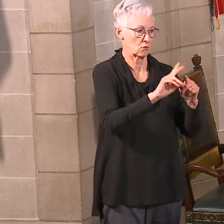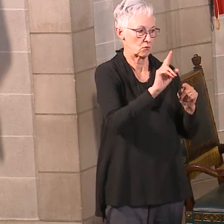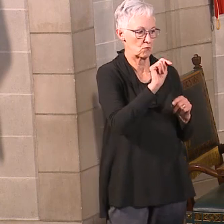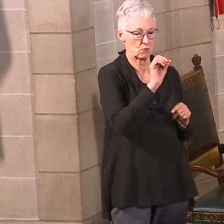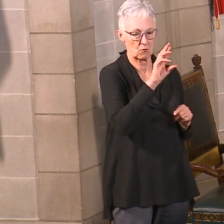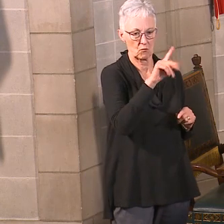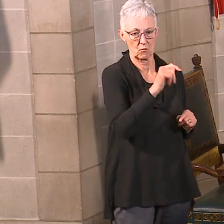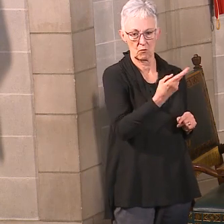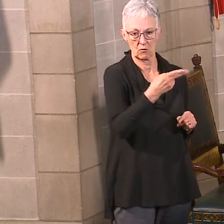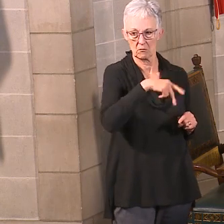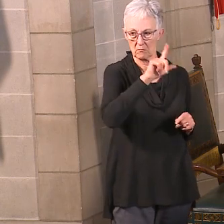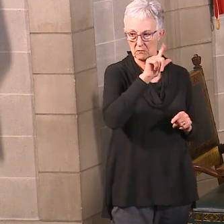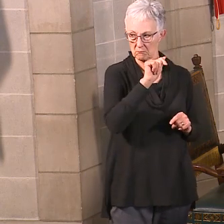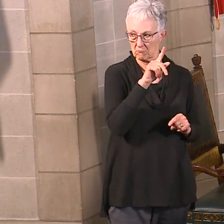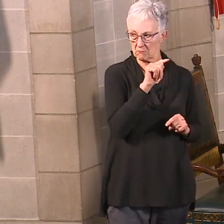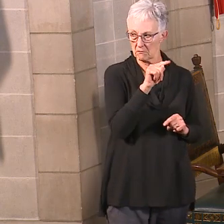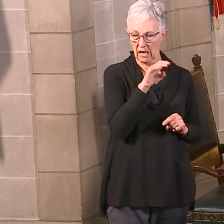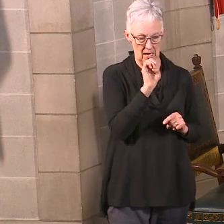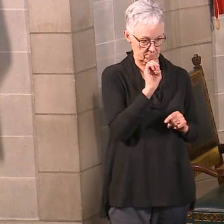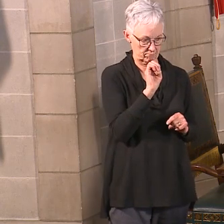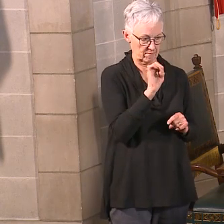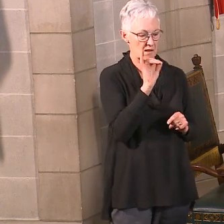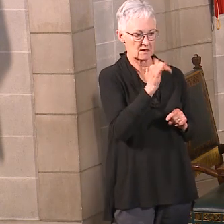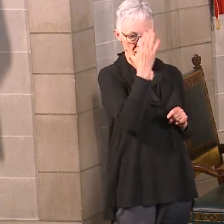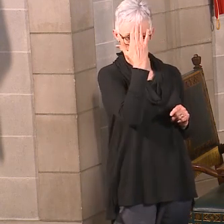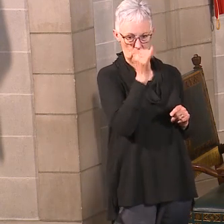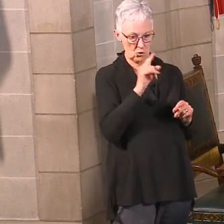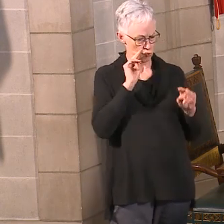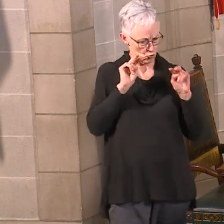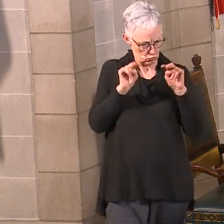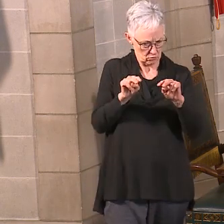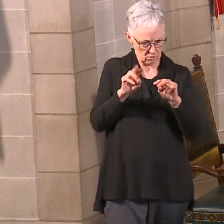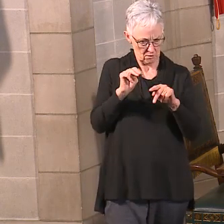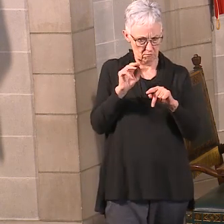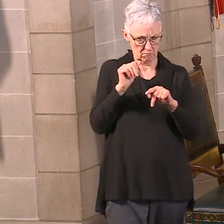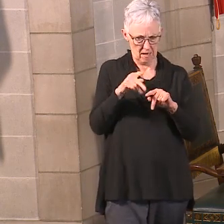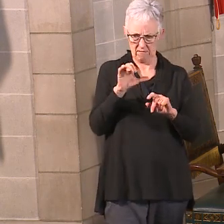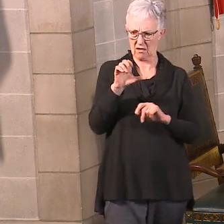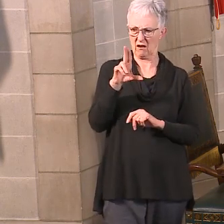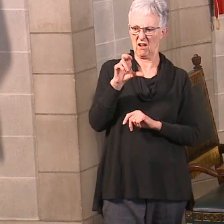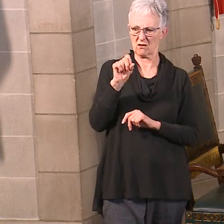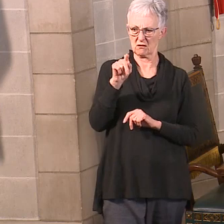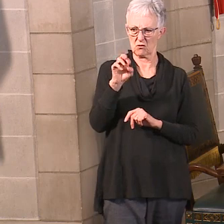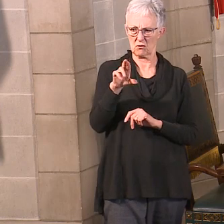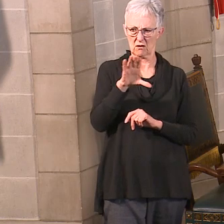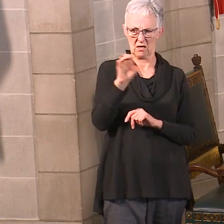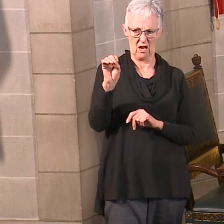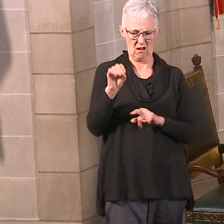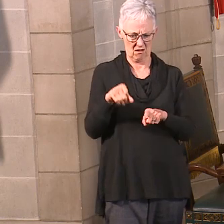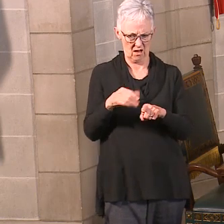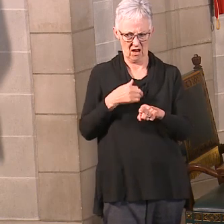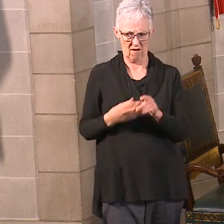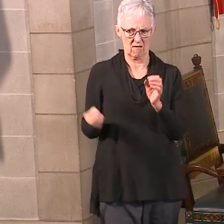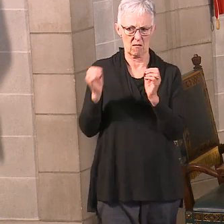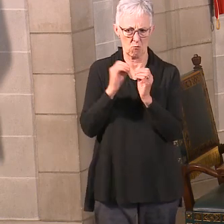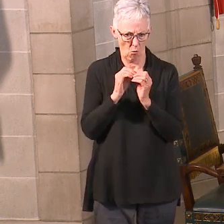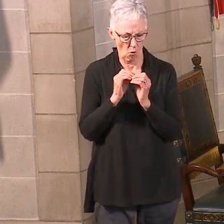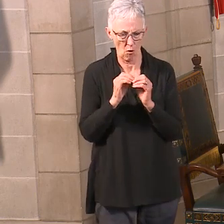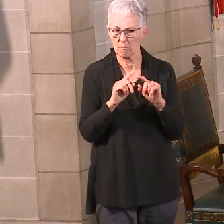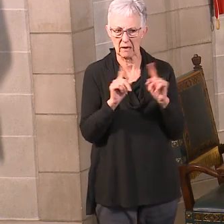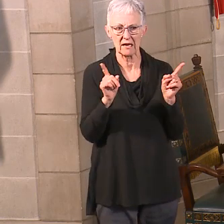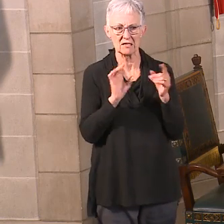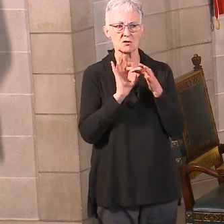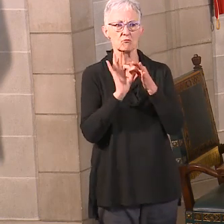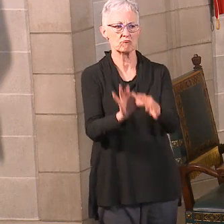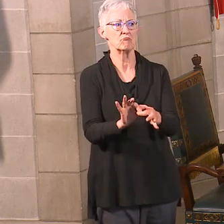think that kind of represents why, if you look at the map, Custer County has got more cases per capita as well. think it's associated with nursing facilities. So